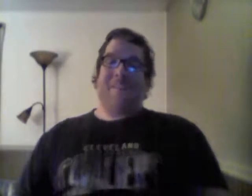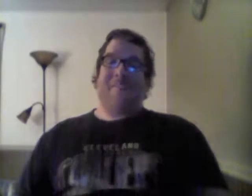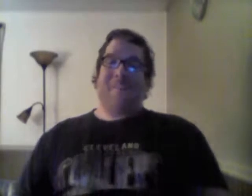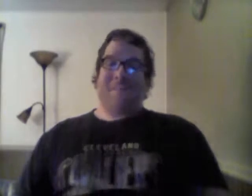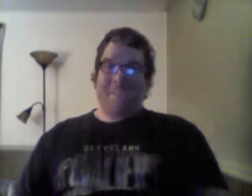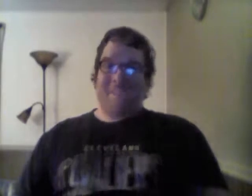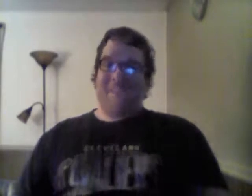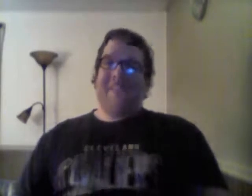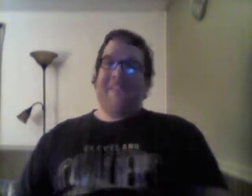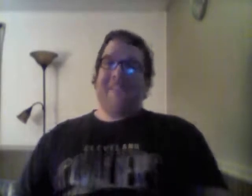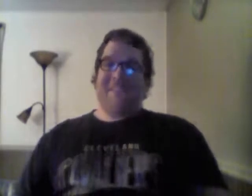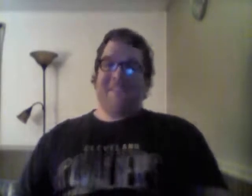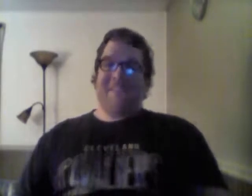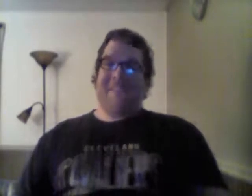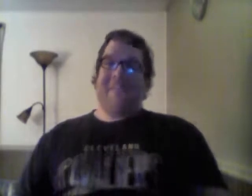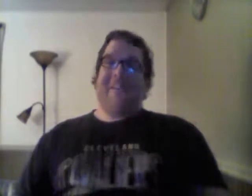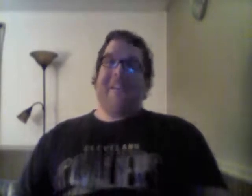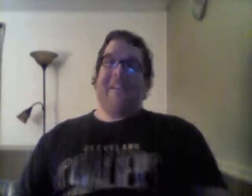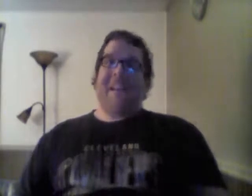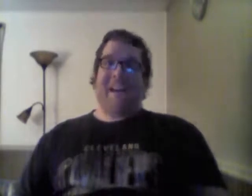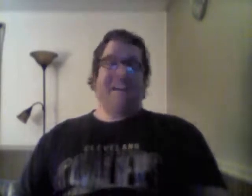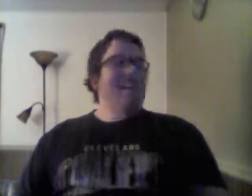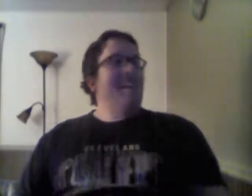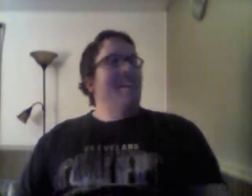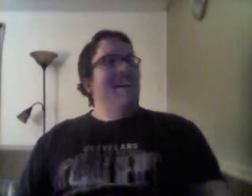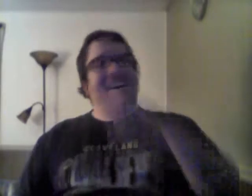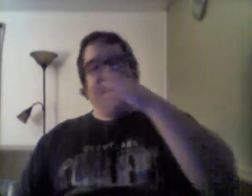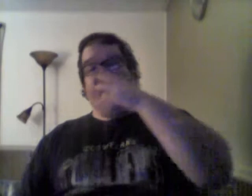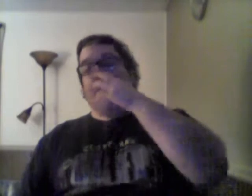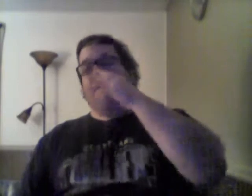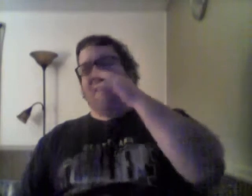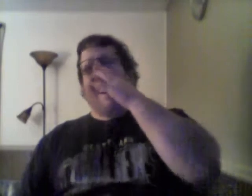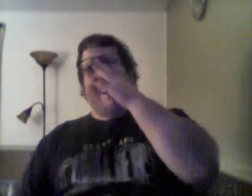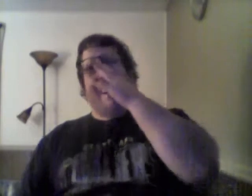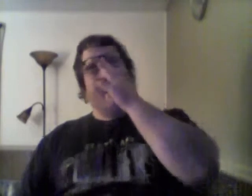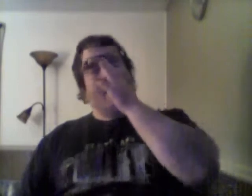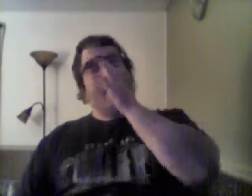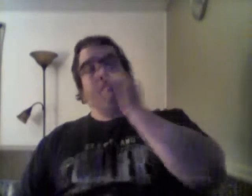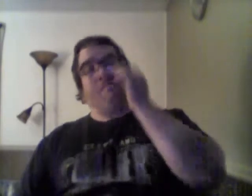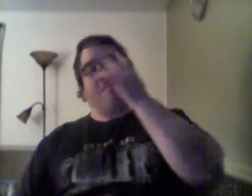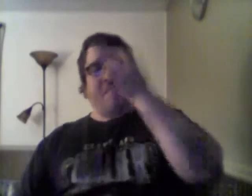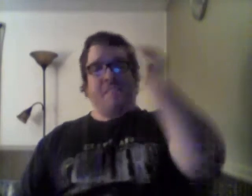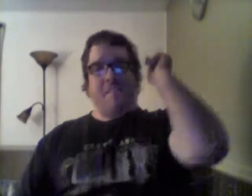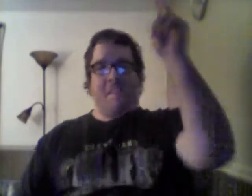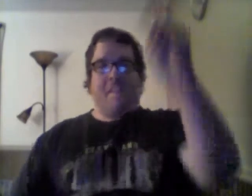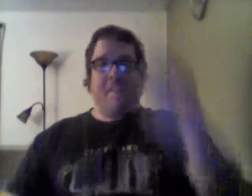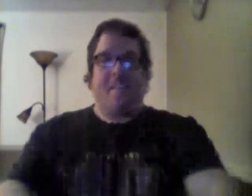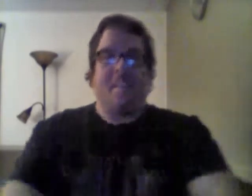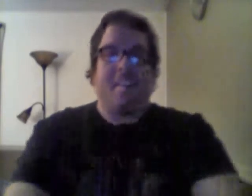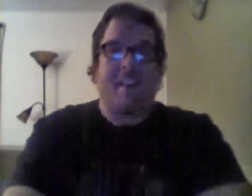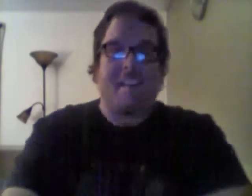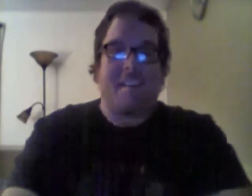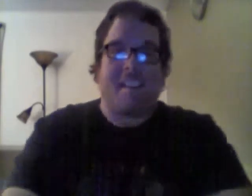of movies. This one, a lot. Uh, and reviewed a lot. So, until then, I'll talk to you guys later.